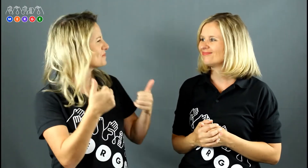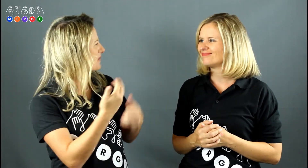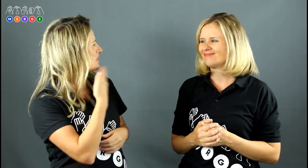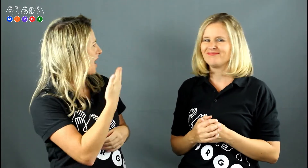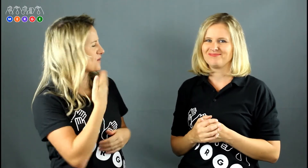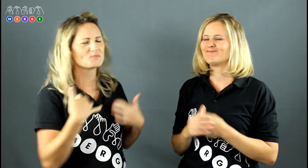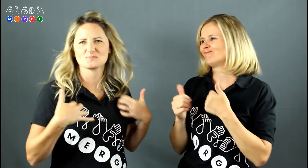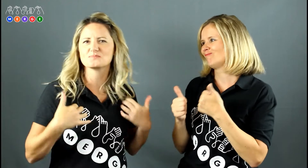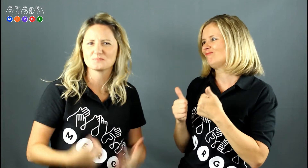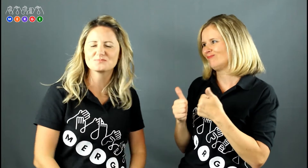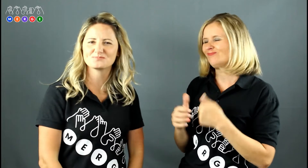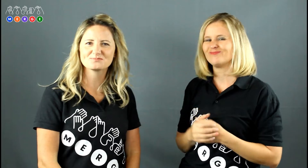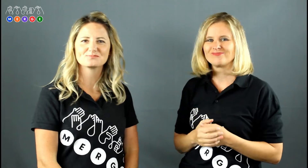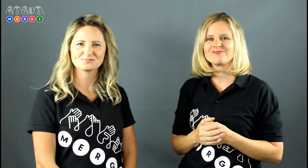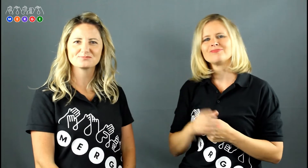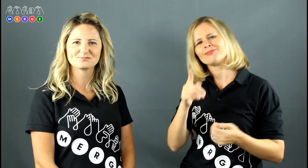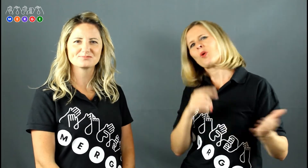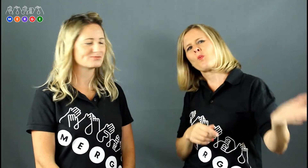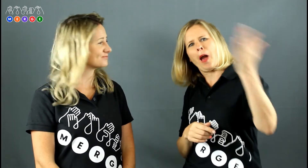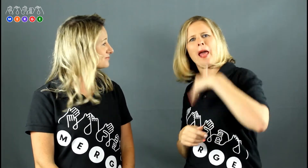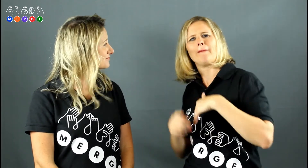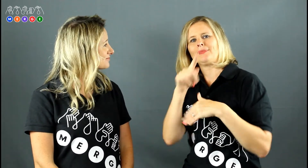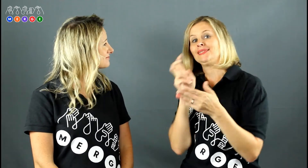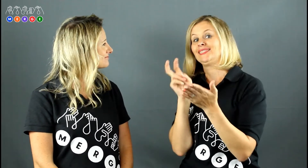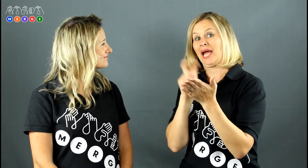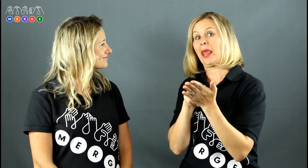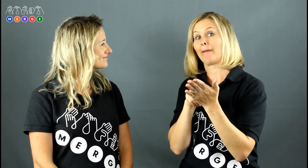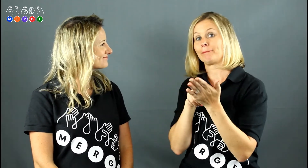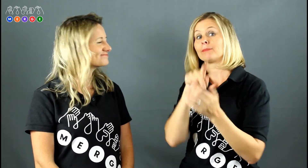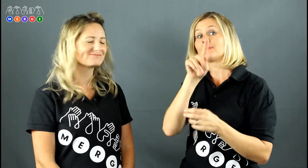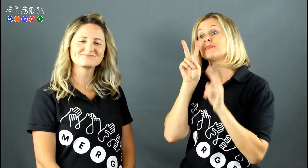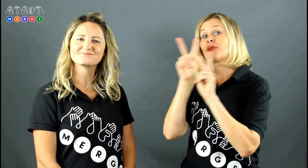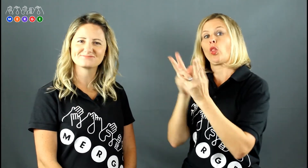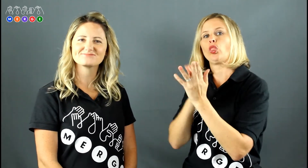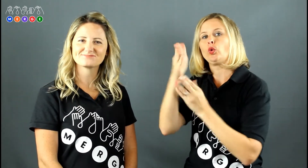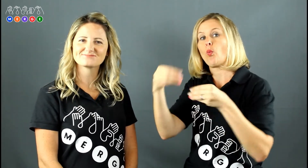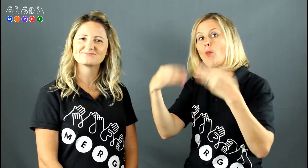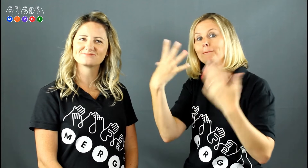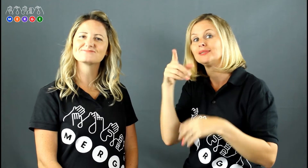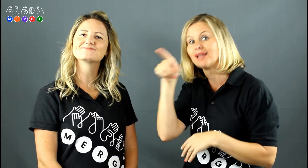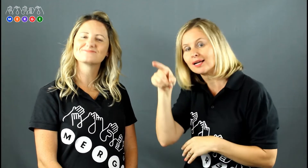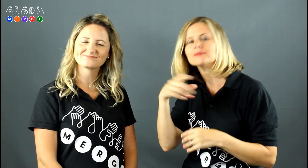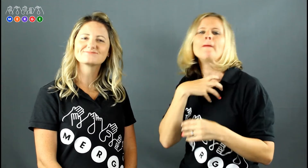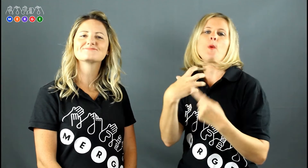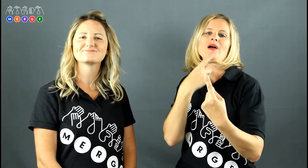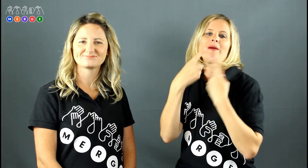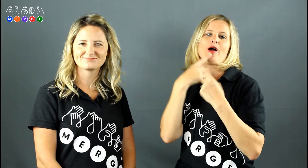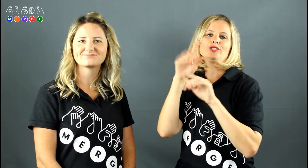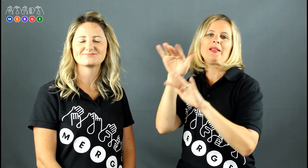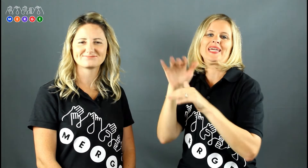professional development opportunity for people to grab. Thank you. So you're welcome to register and sign up. Have a look through our